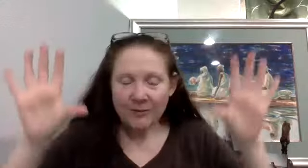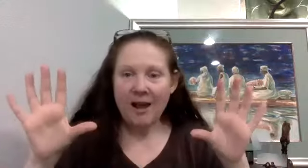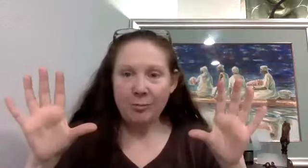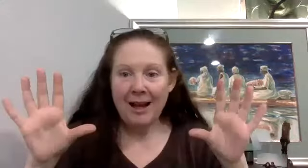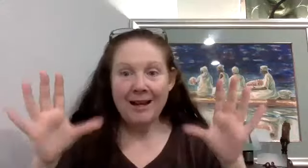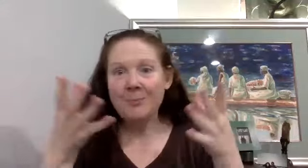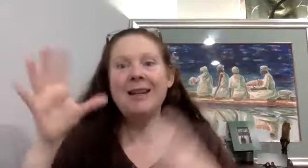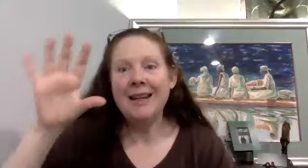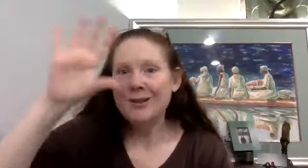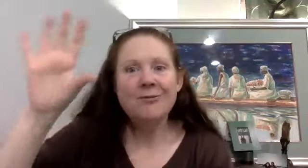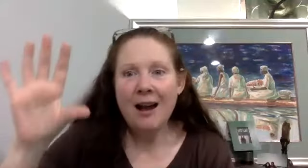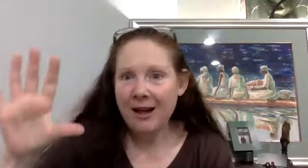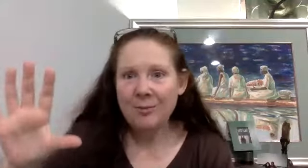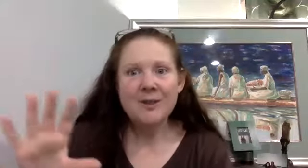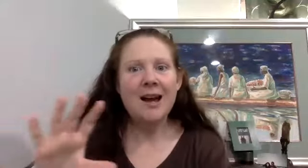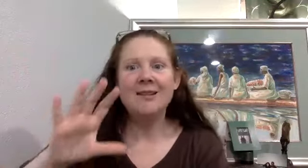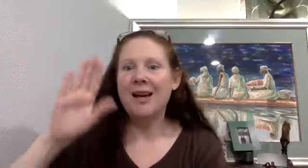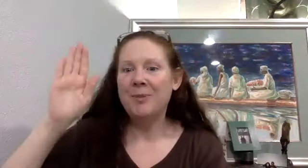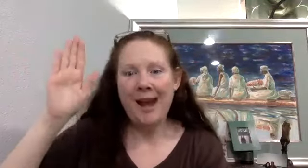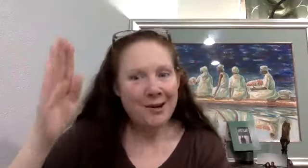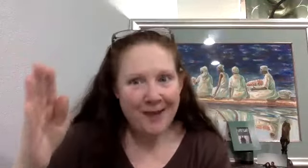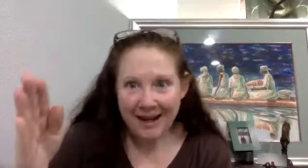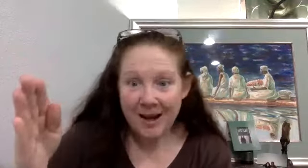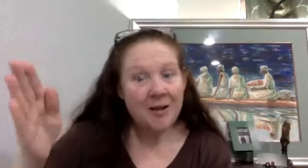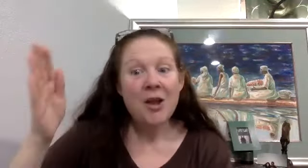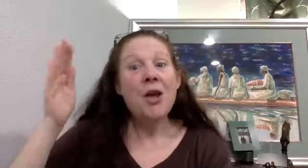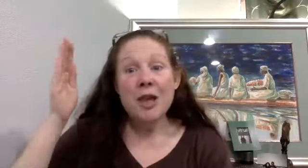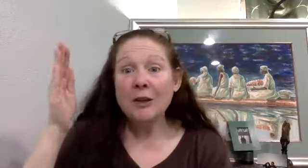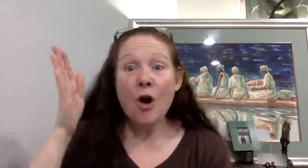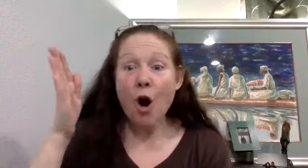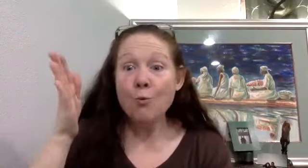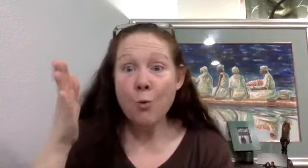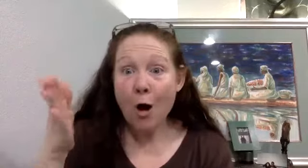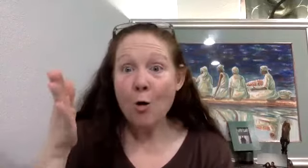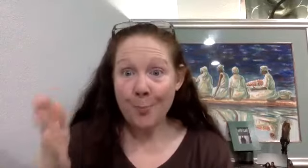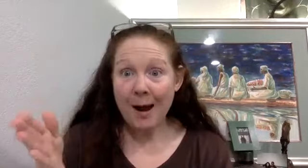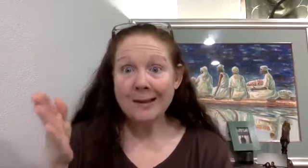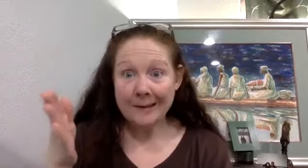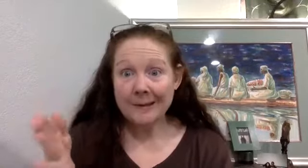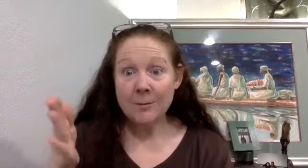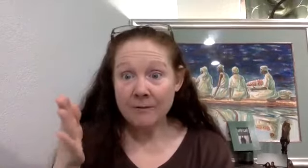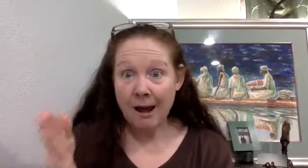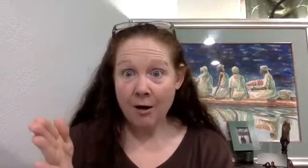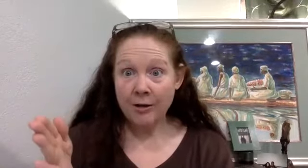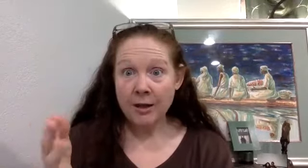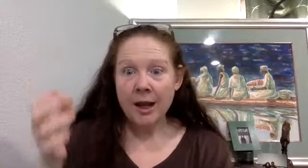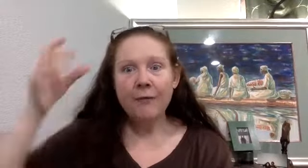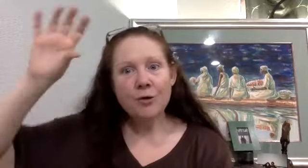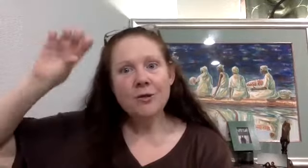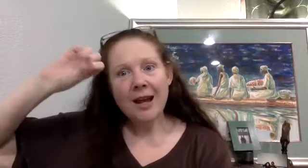five planes. mean, again, it's the five elements concept, the Ayurveda. These are robust systems of health. If you just take